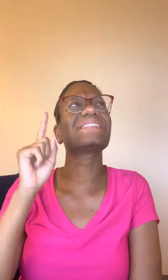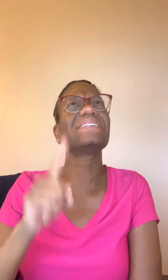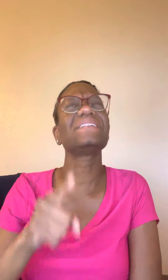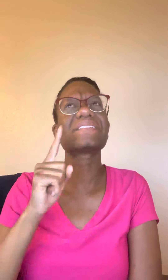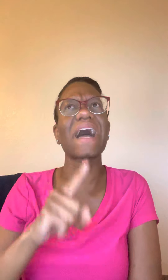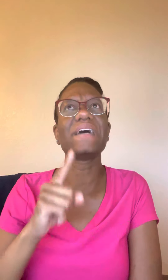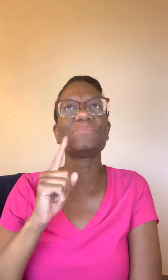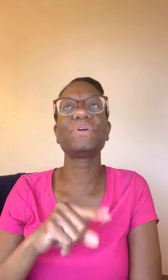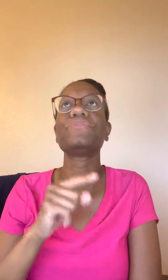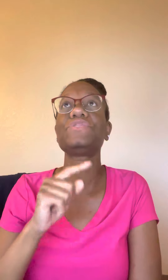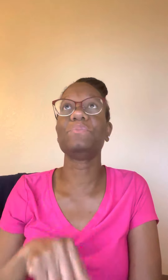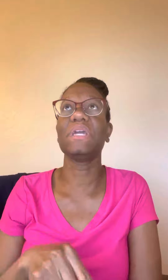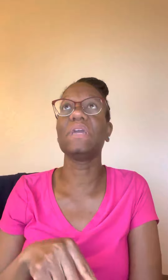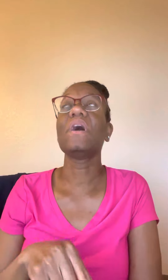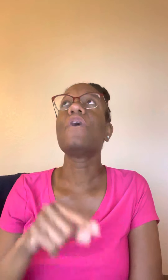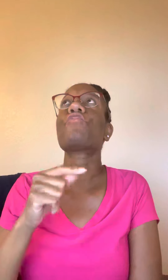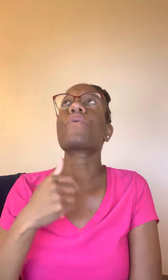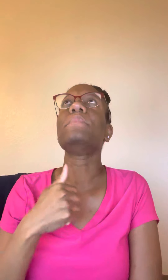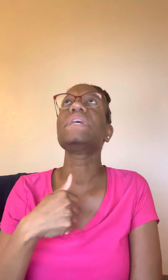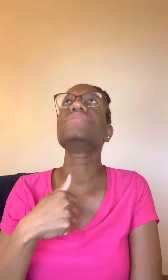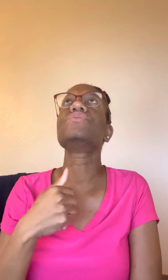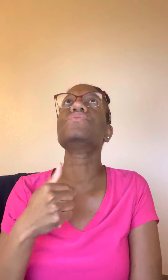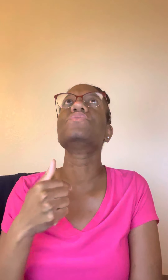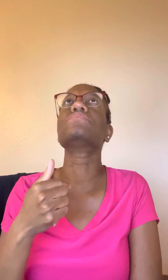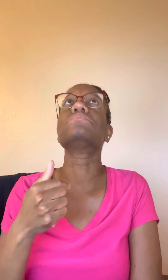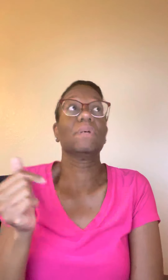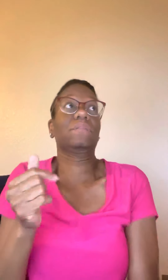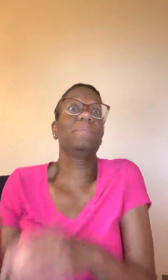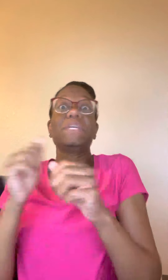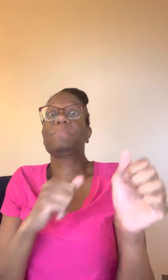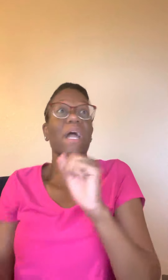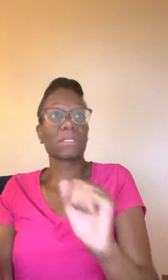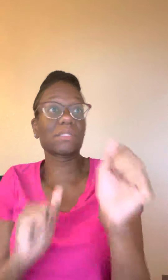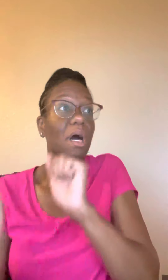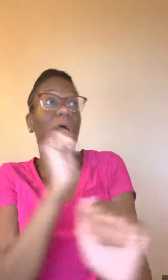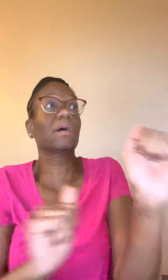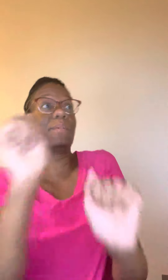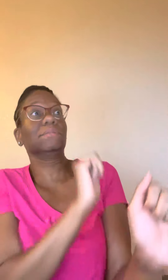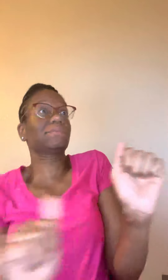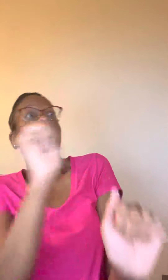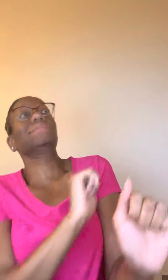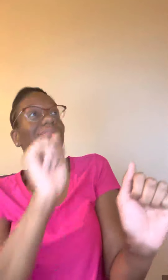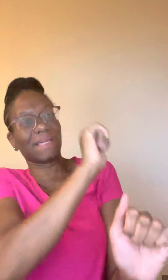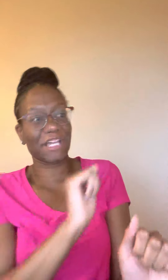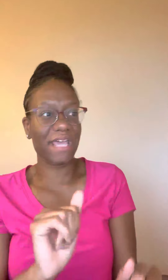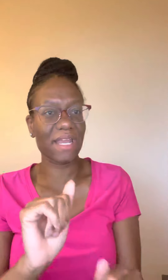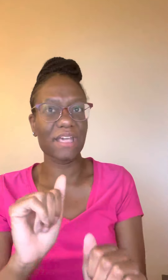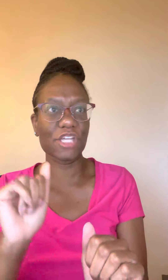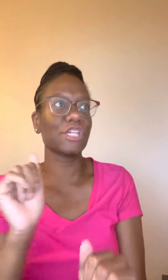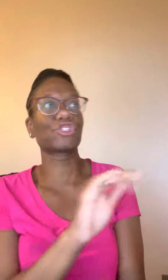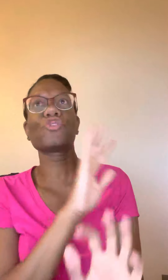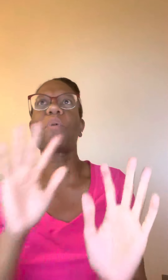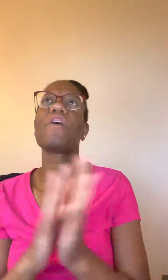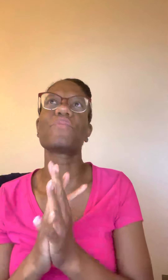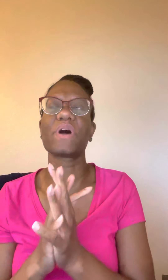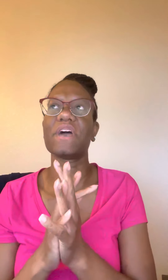as good as God has been to me for me to let me get back in this car and zoom off or whatever,